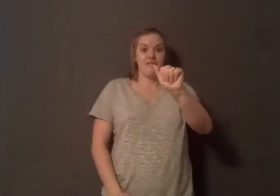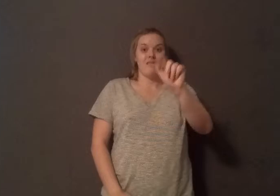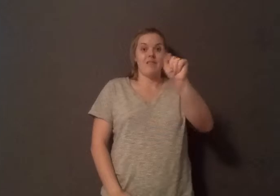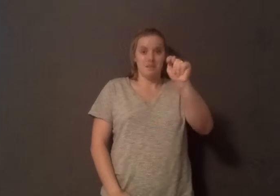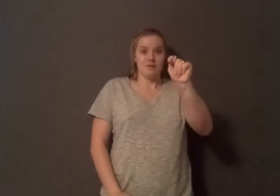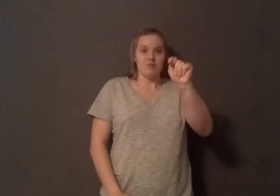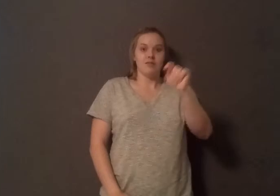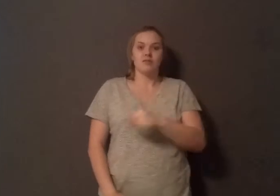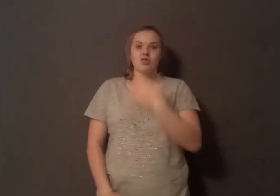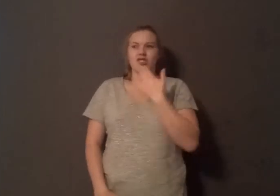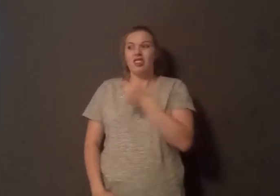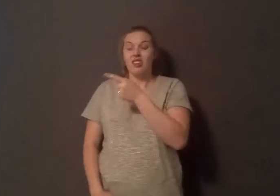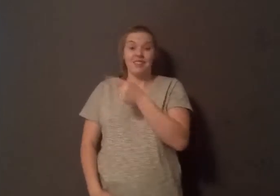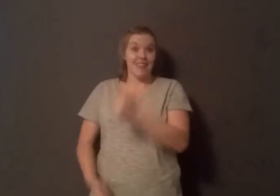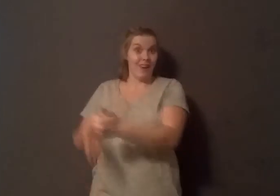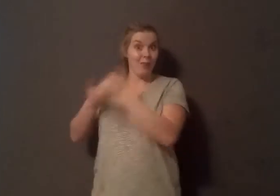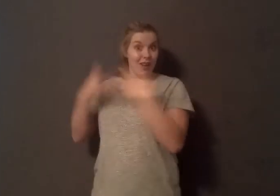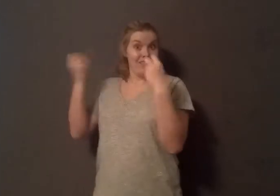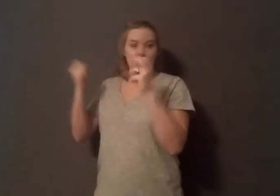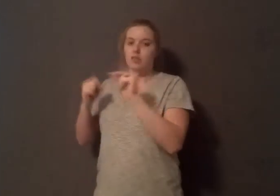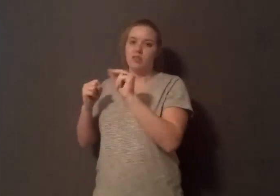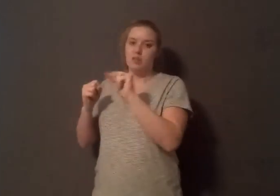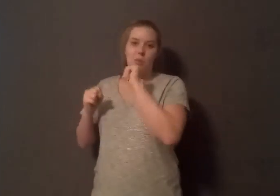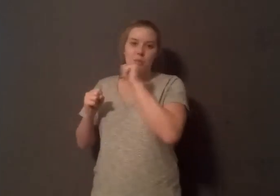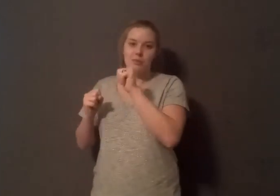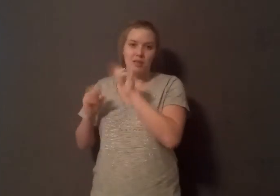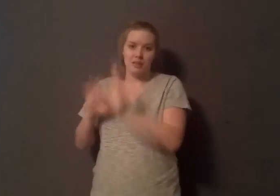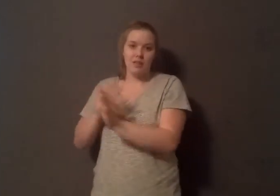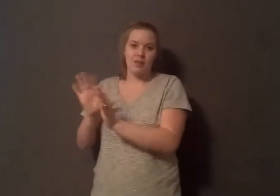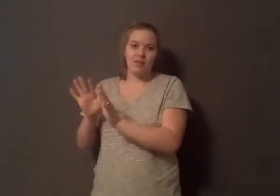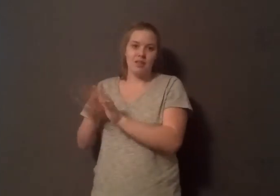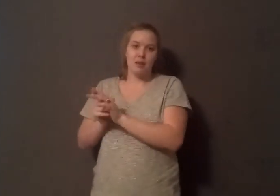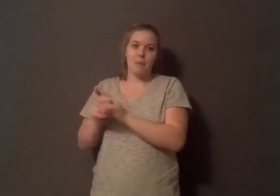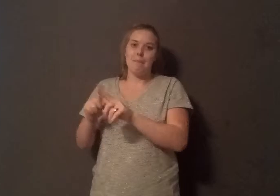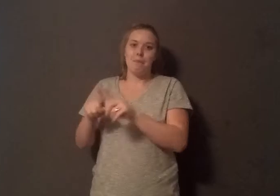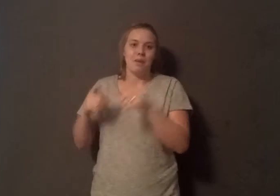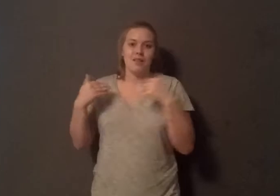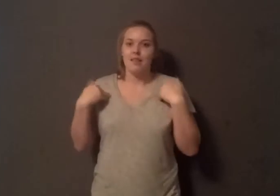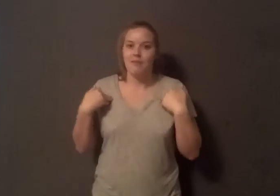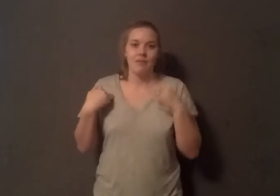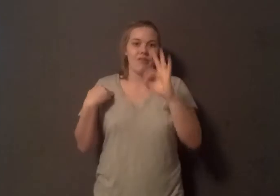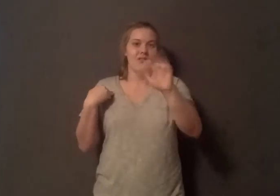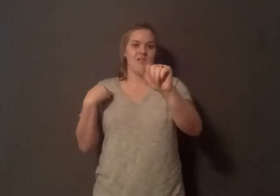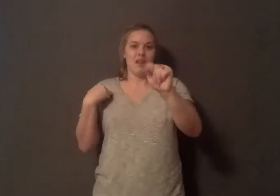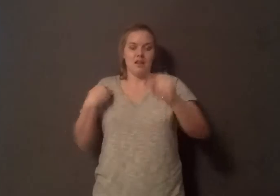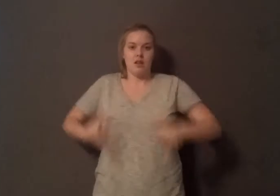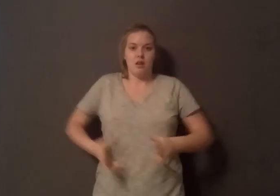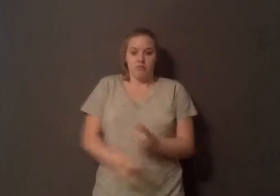But when you eat sugar, you don't get inflammation right away. When you eat sugar, you're not getting plaques forming in your vessels. When you're eating sugar, your